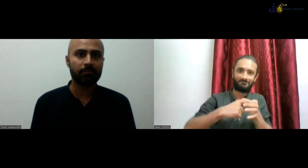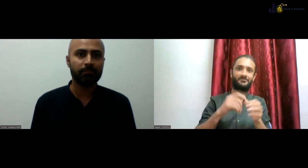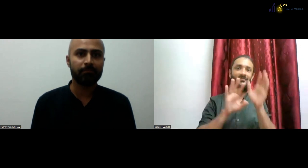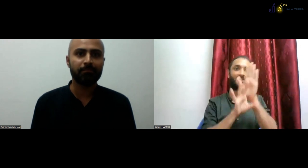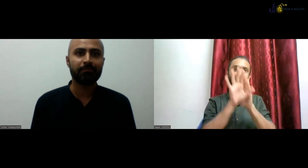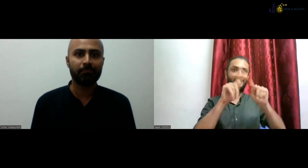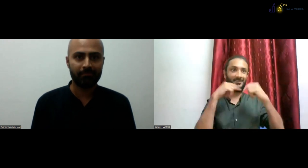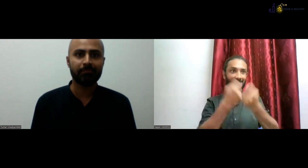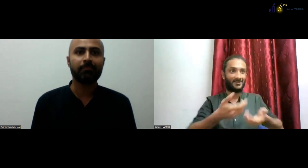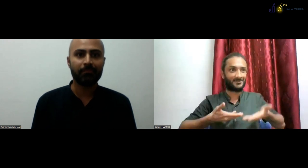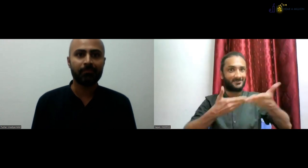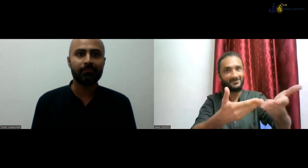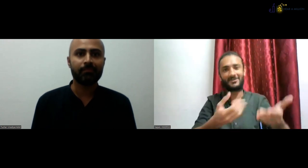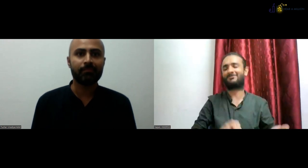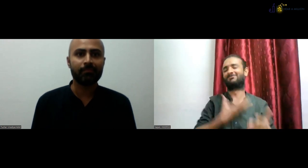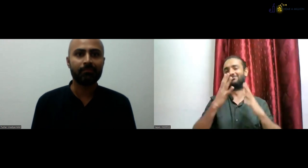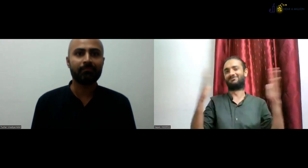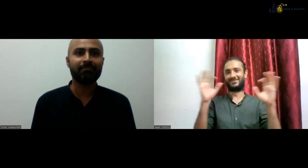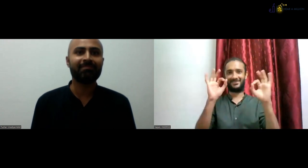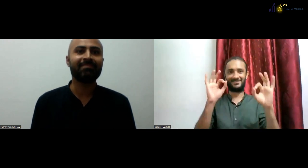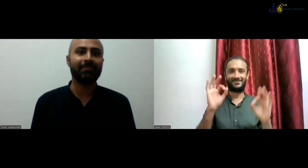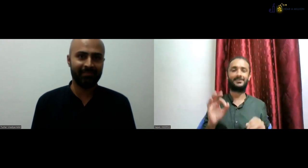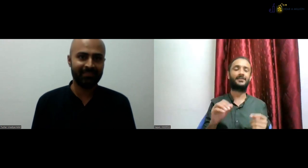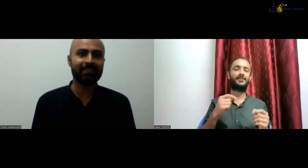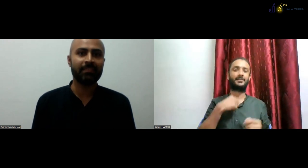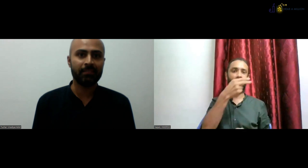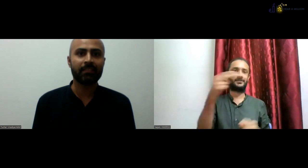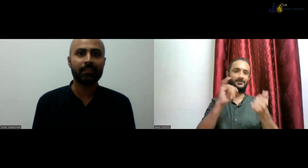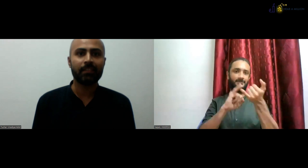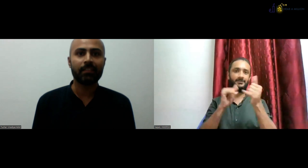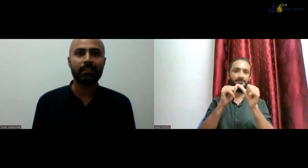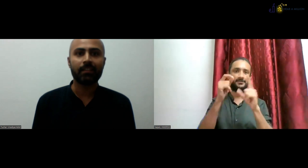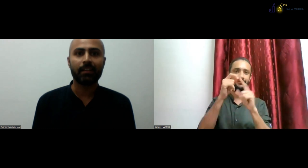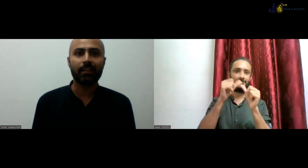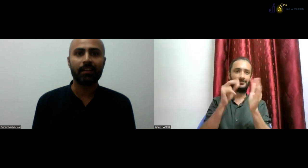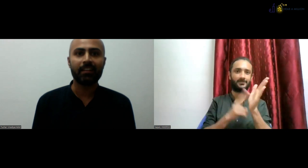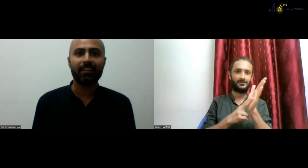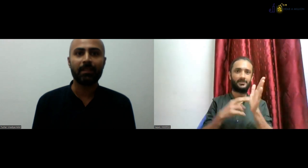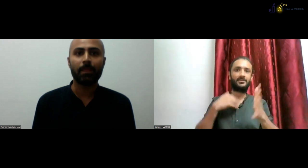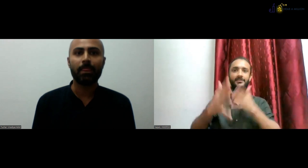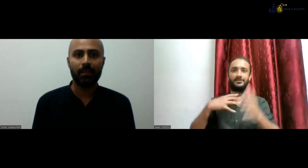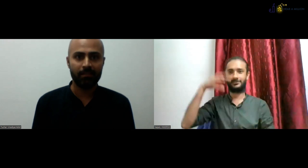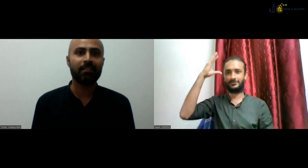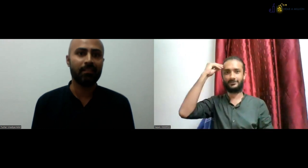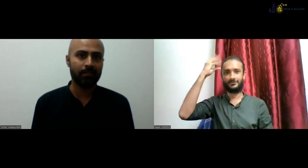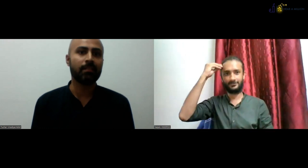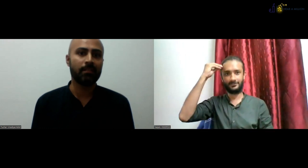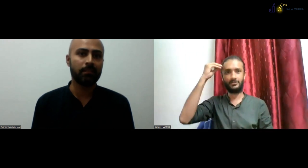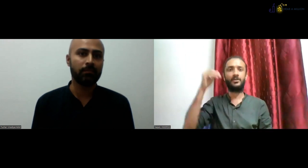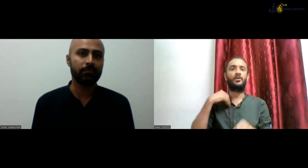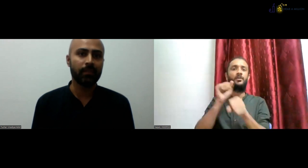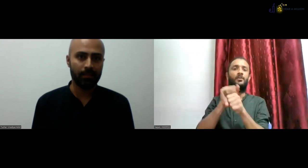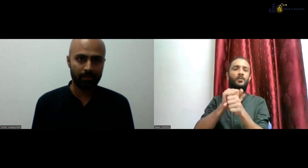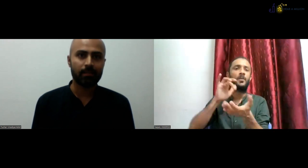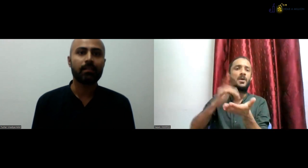Great. I'm really happy to be here at the HAM panel, how to become a deaf teacher. Thank you for inviting me.